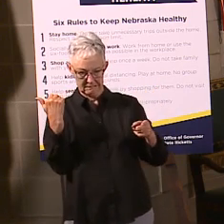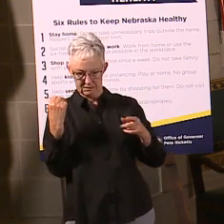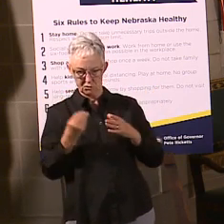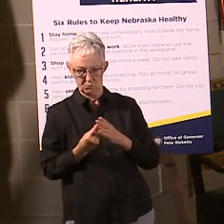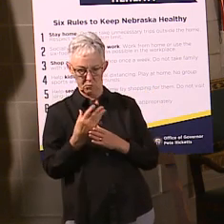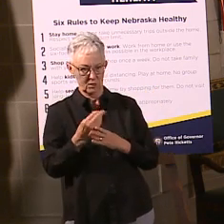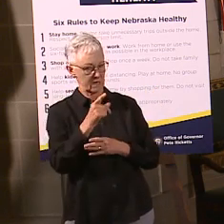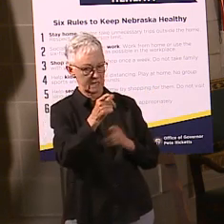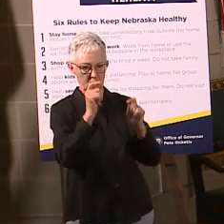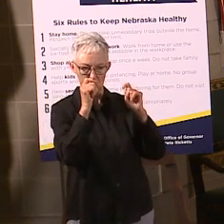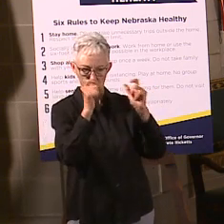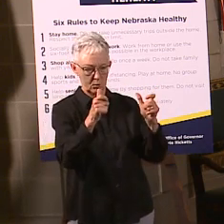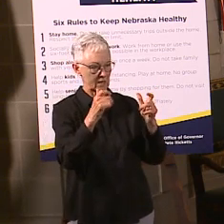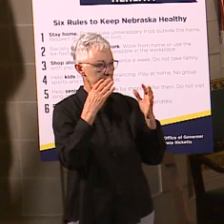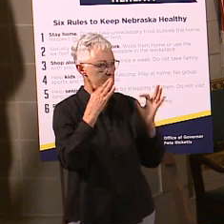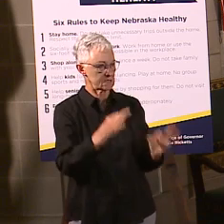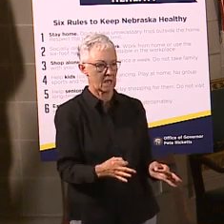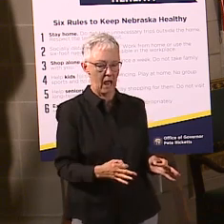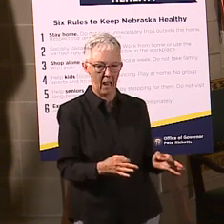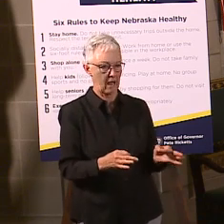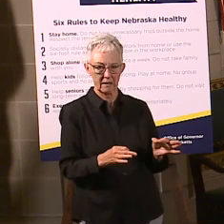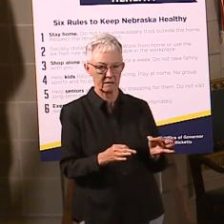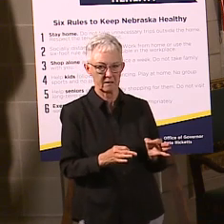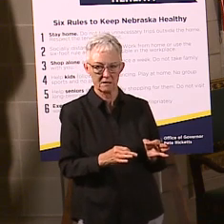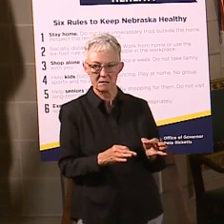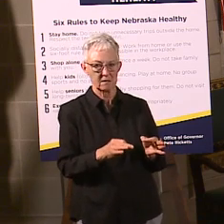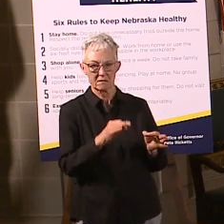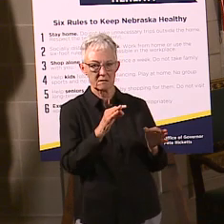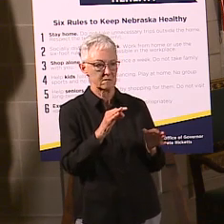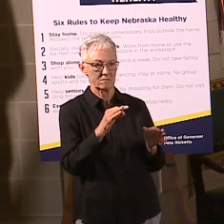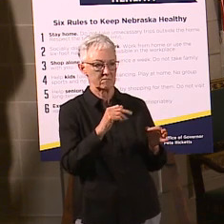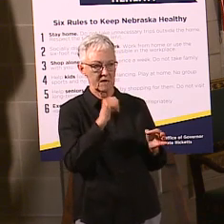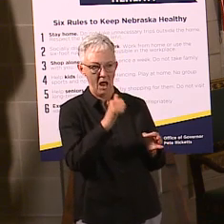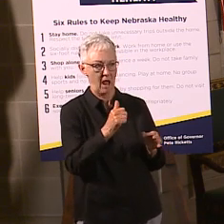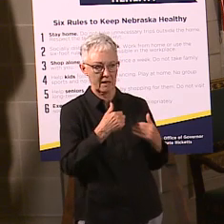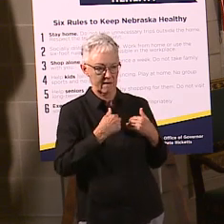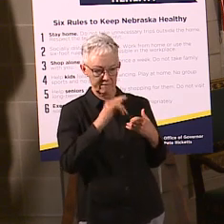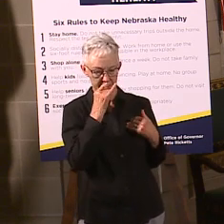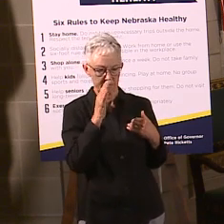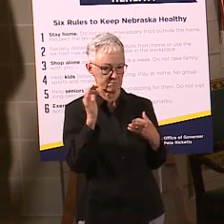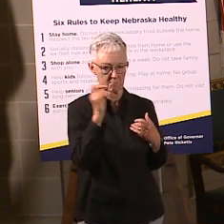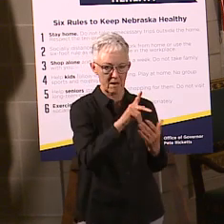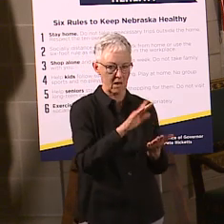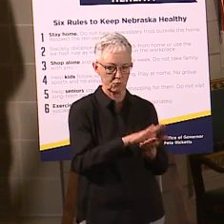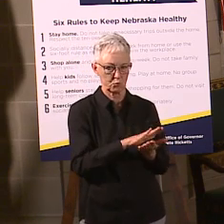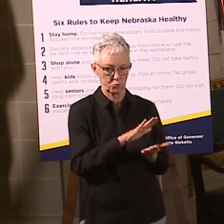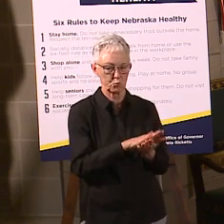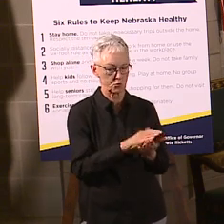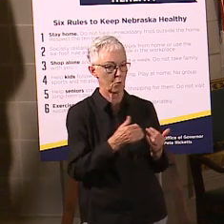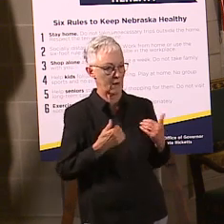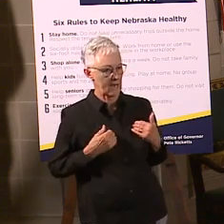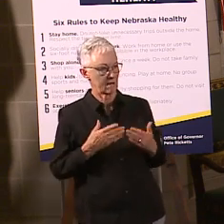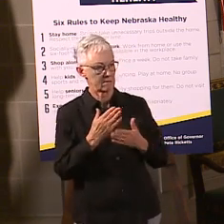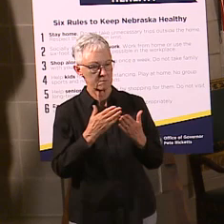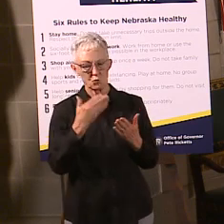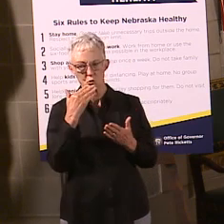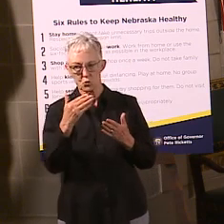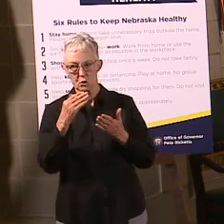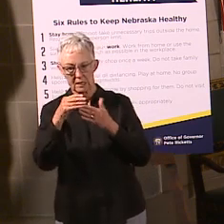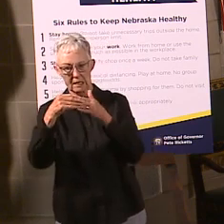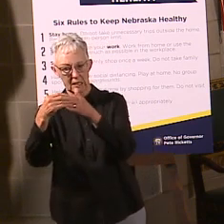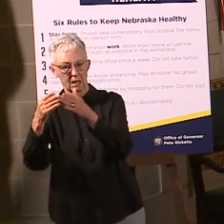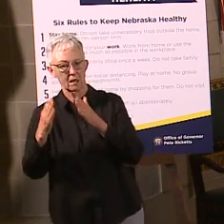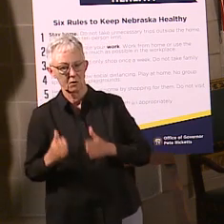in Omaha and Lincoln, respectively. So we've got people who are thinking about this who are just great, intelligent leaders that are working with the Commissioner.